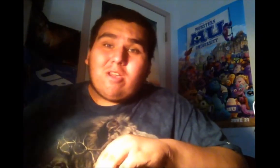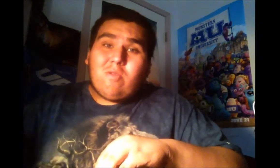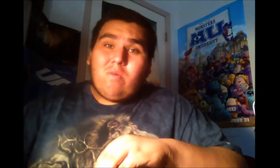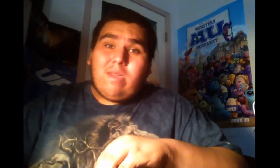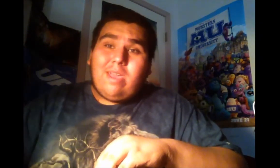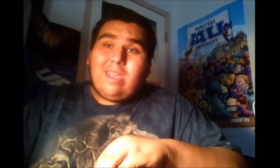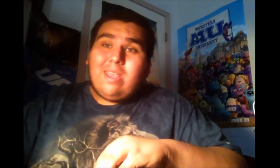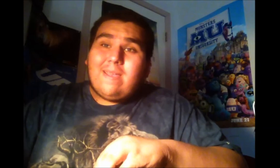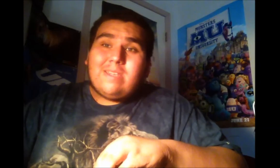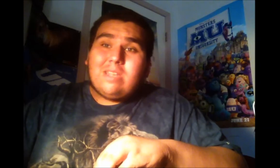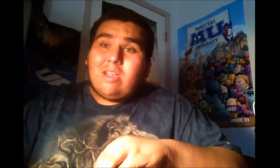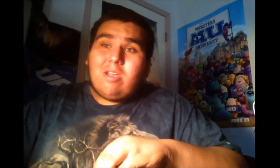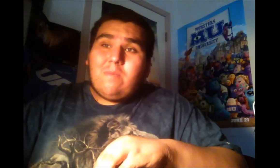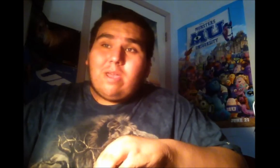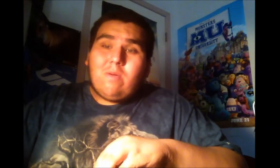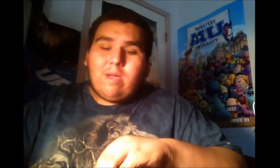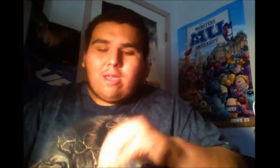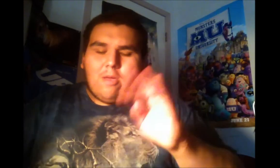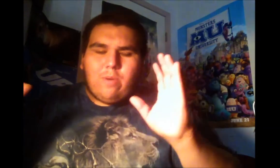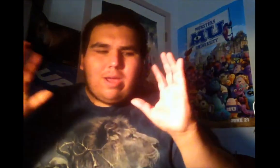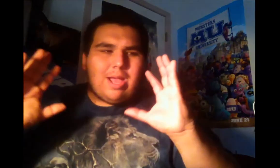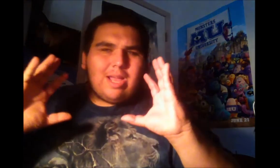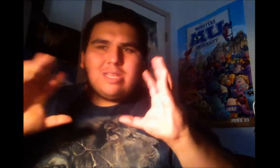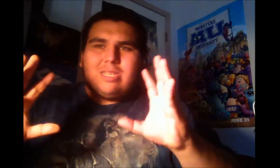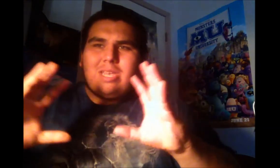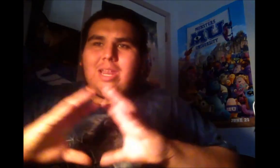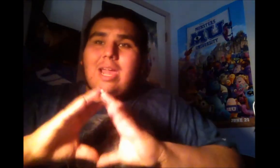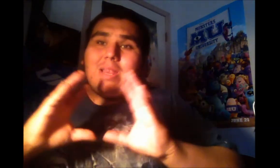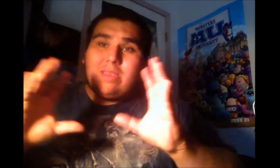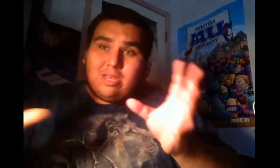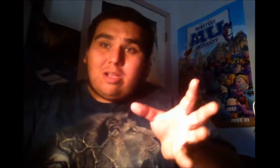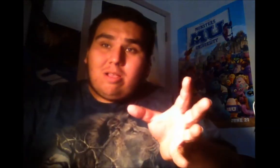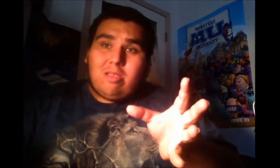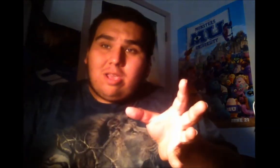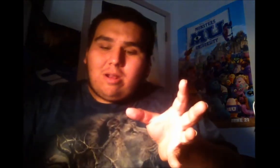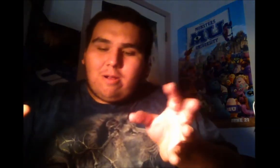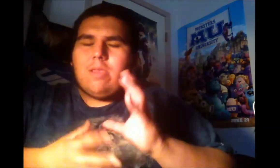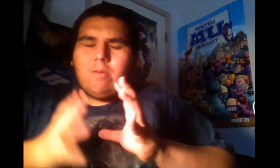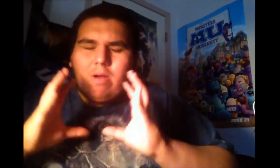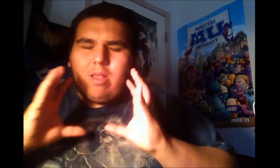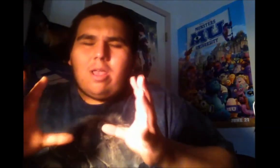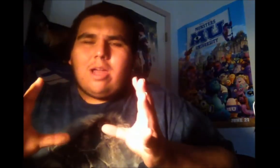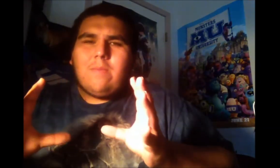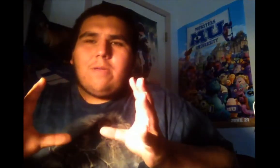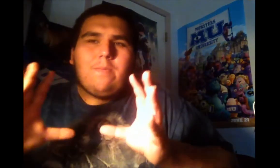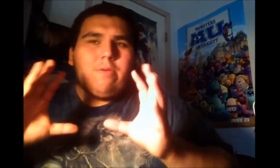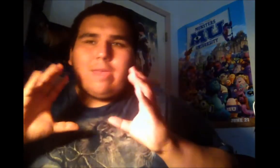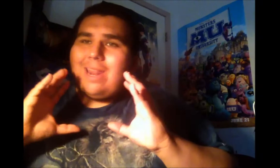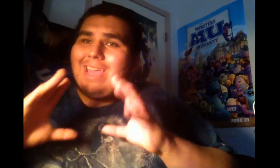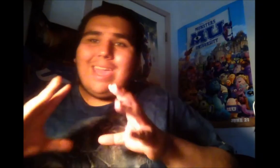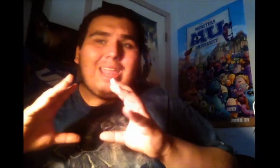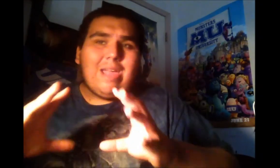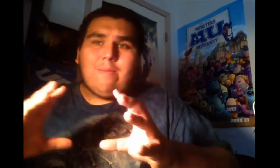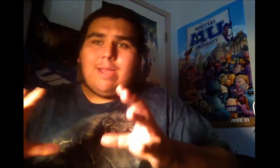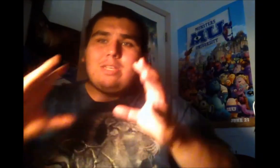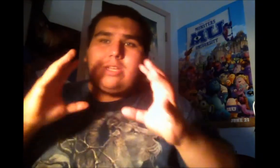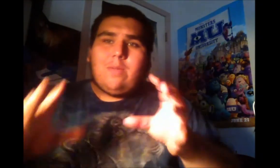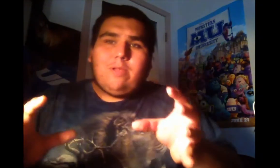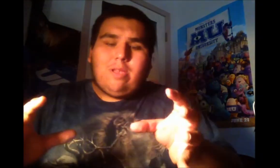quick. That's not good by the way. But I got to see it at the Dollar Theater. There are a lot of people that hate M. Night Shyamalan.